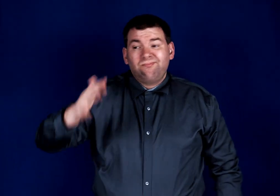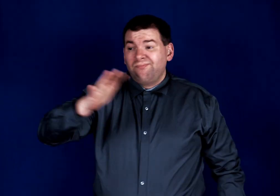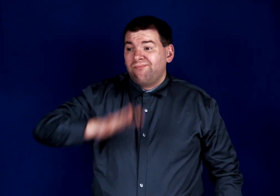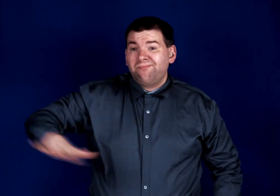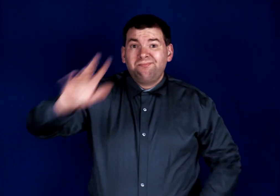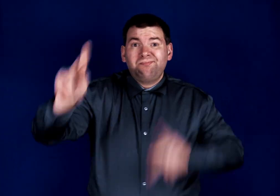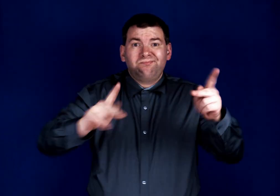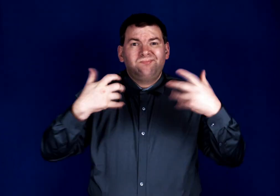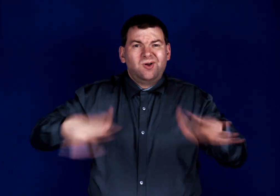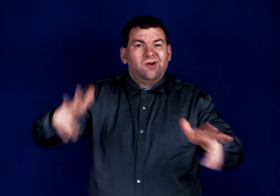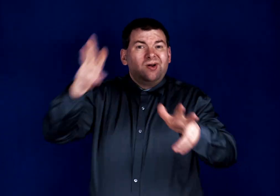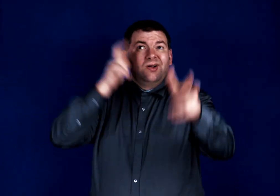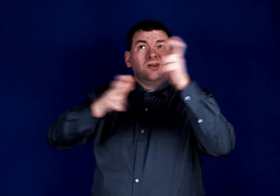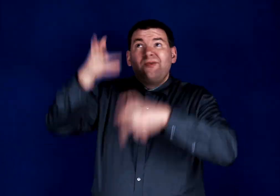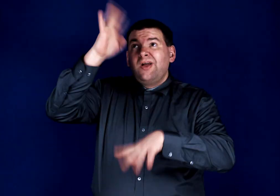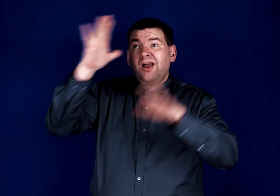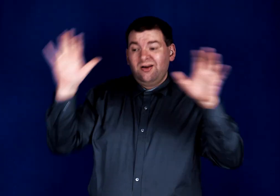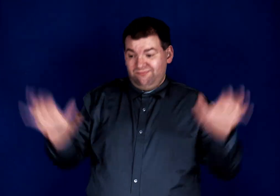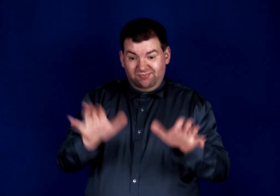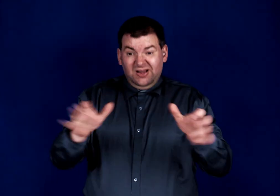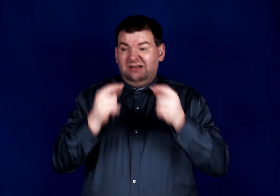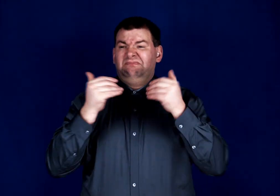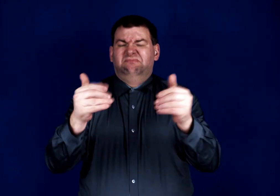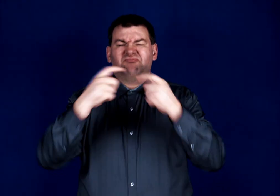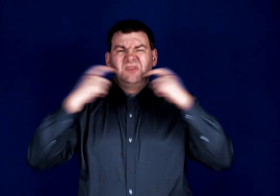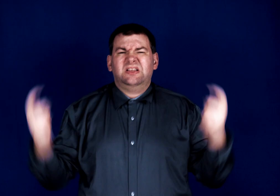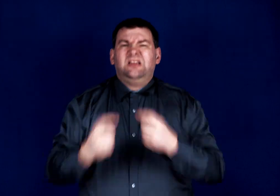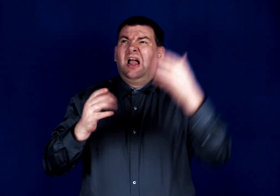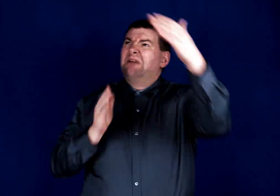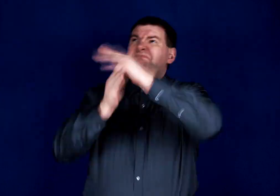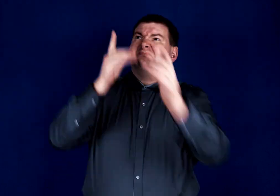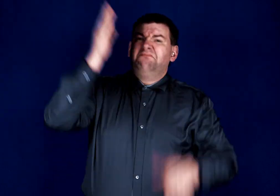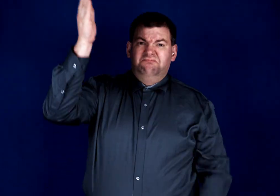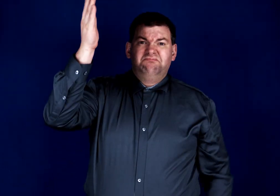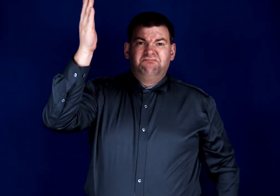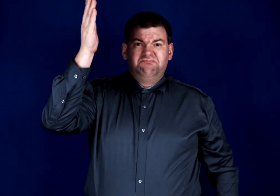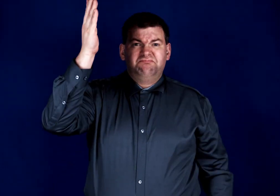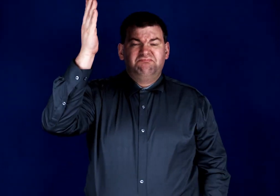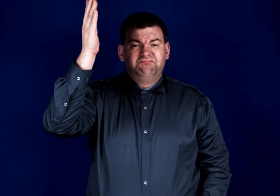They didn't want to listen, they were doing what they wanted to do.